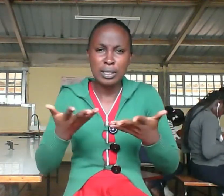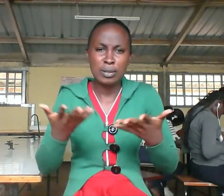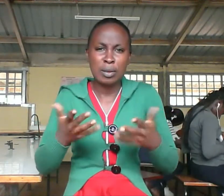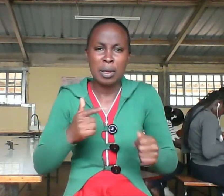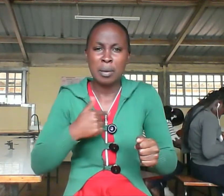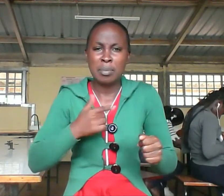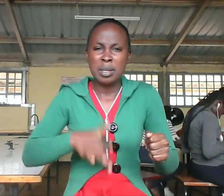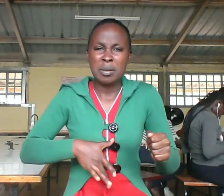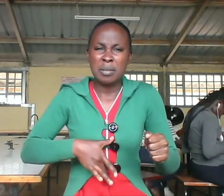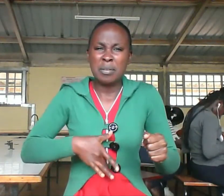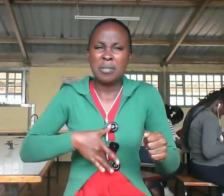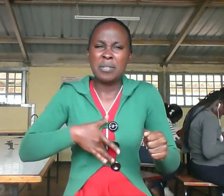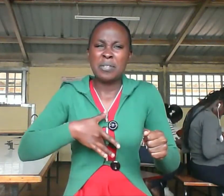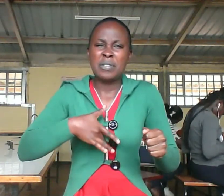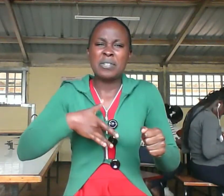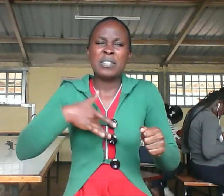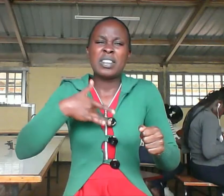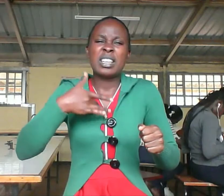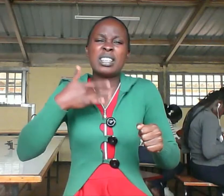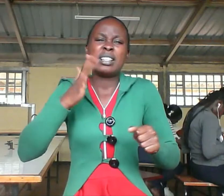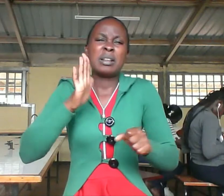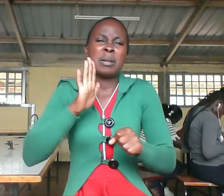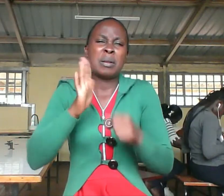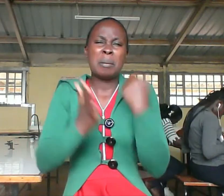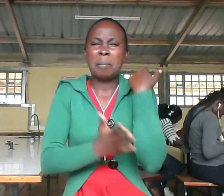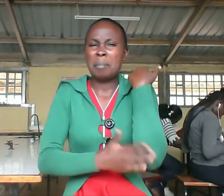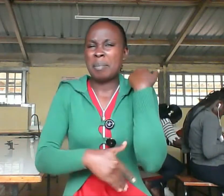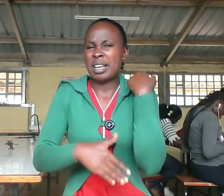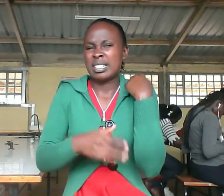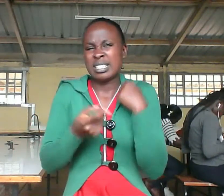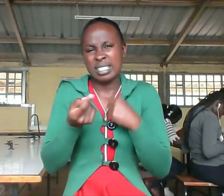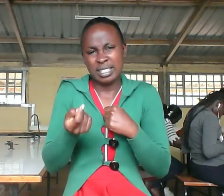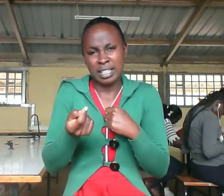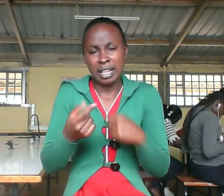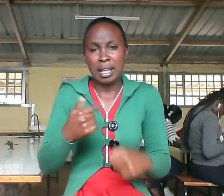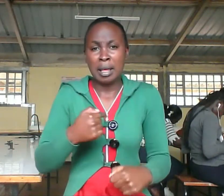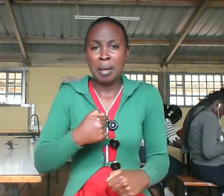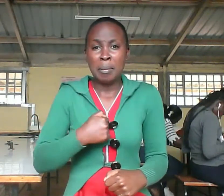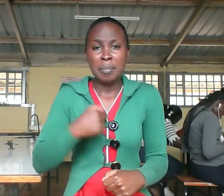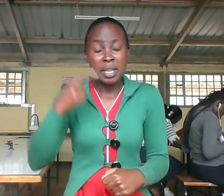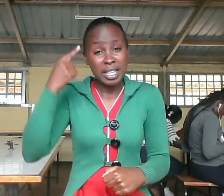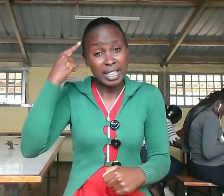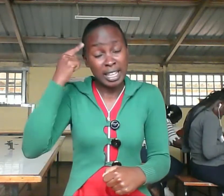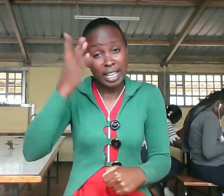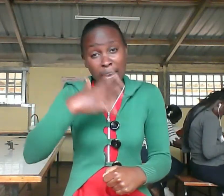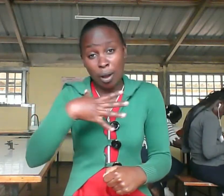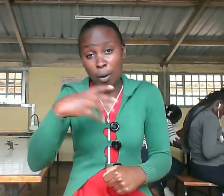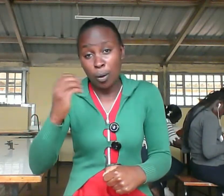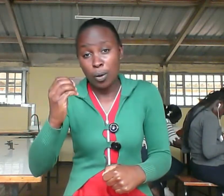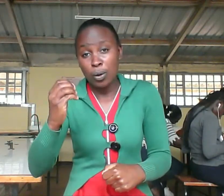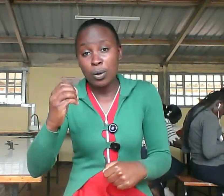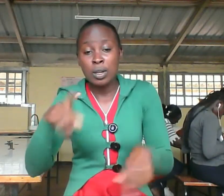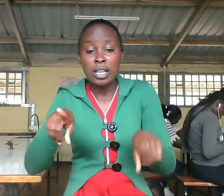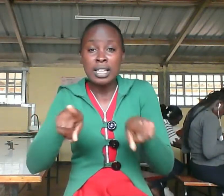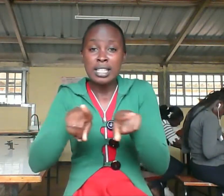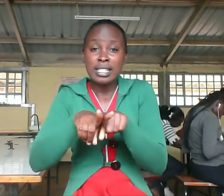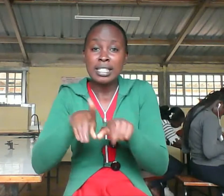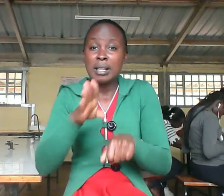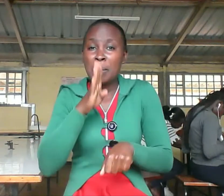i couldn't imagine that they are leaving me in a new environment